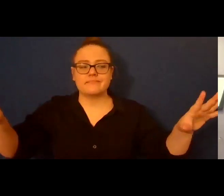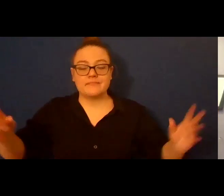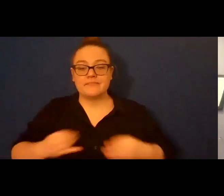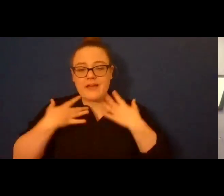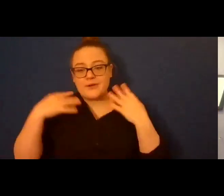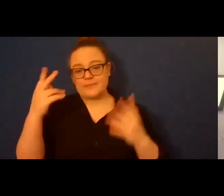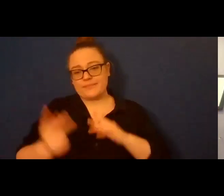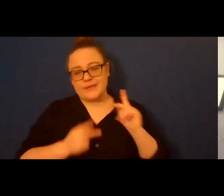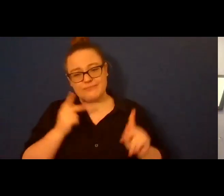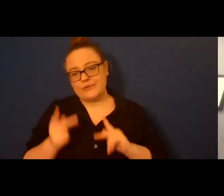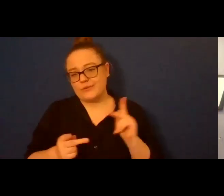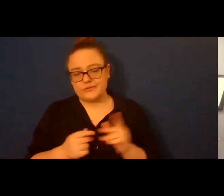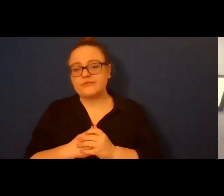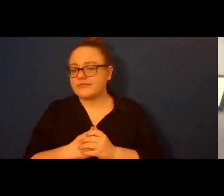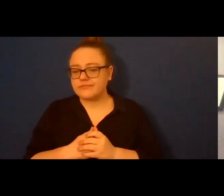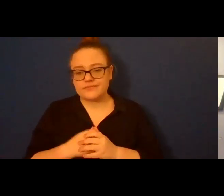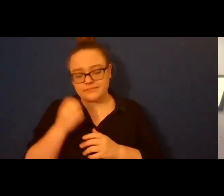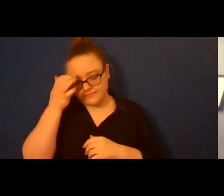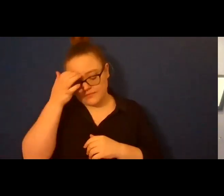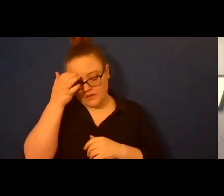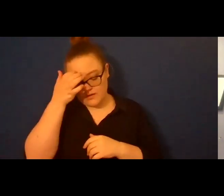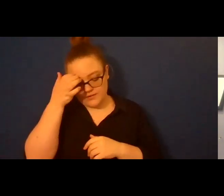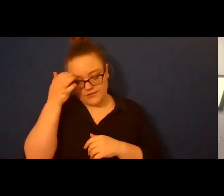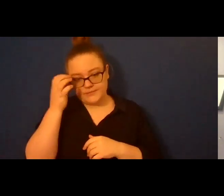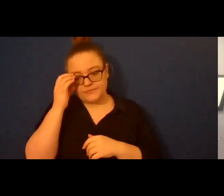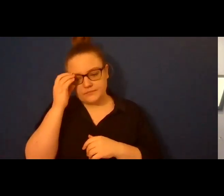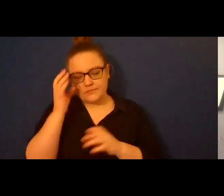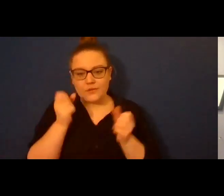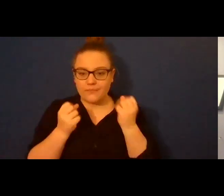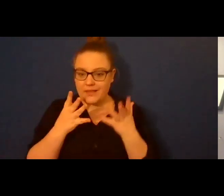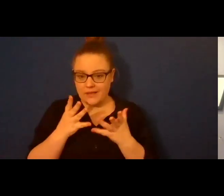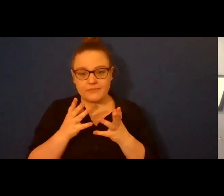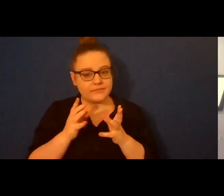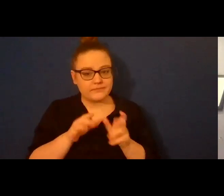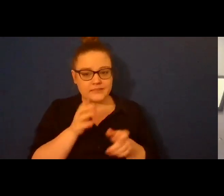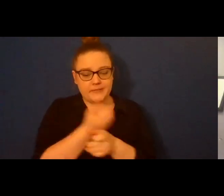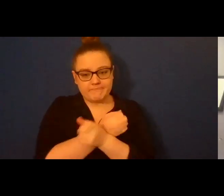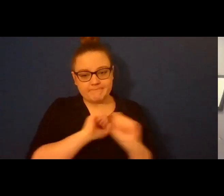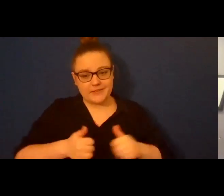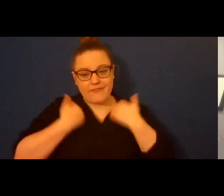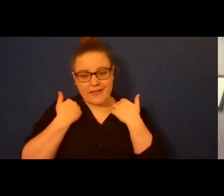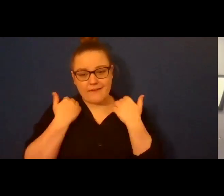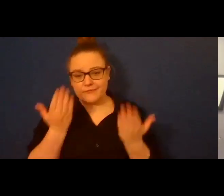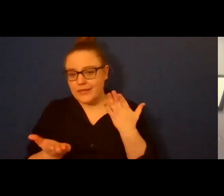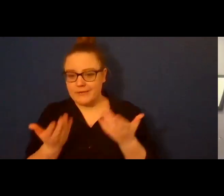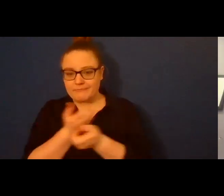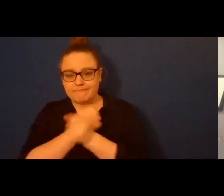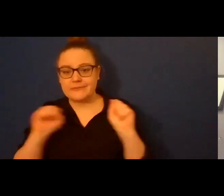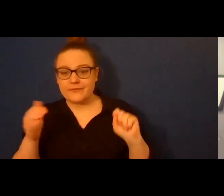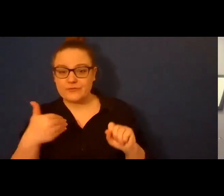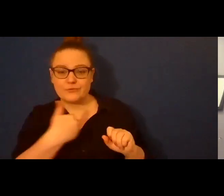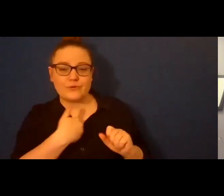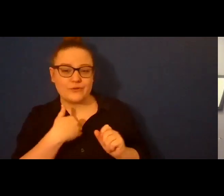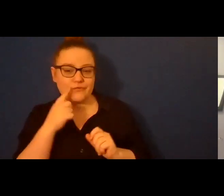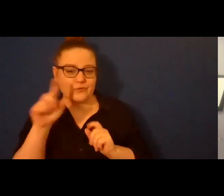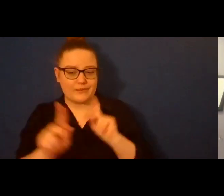people for whom they may be life or soul saving. And that's about the highest praise that any of